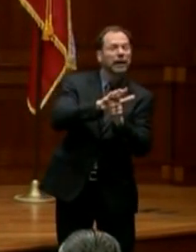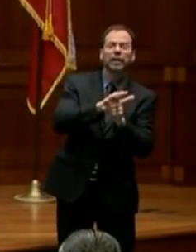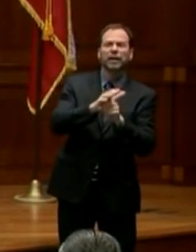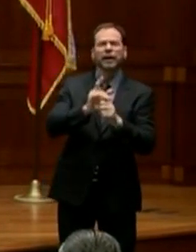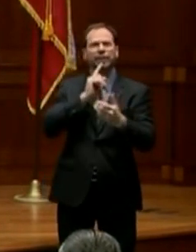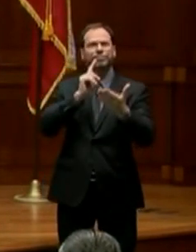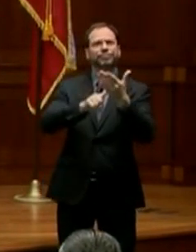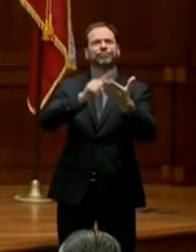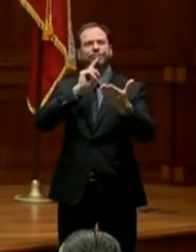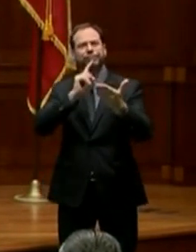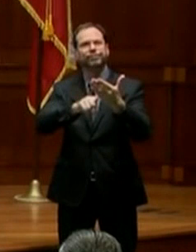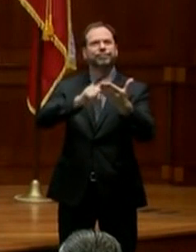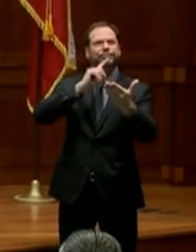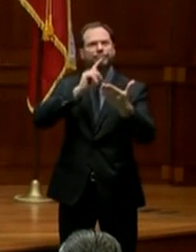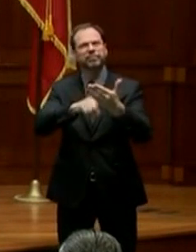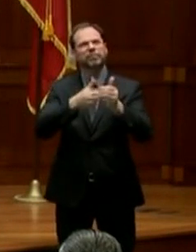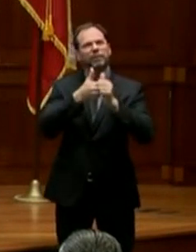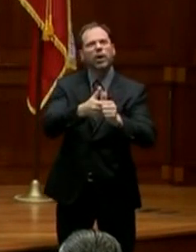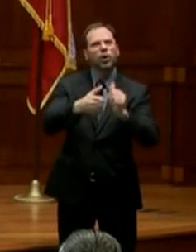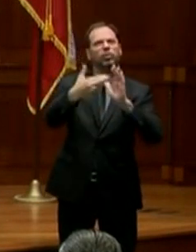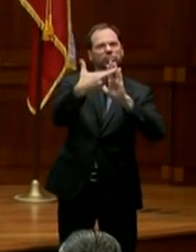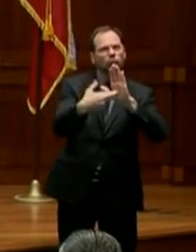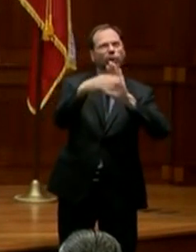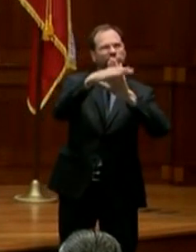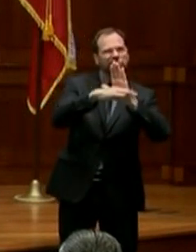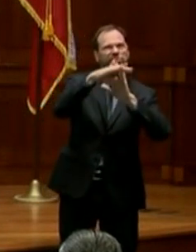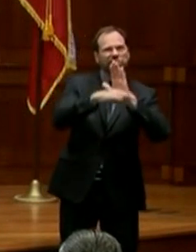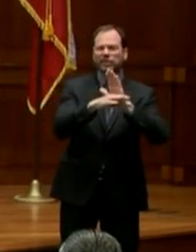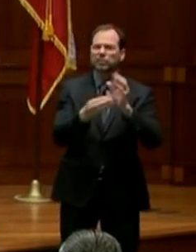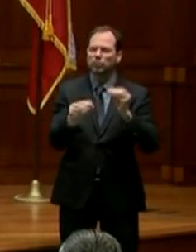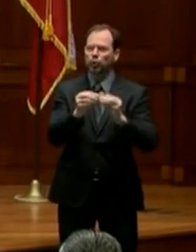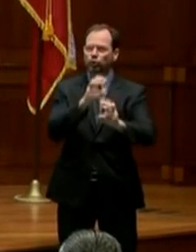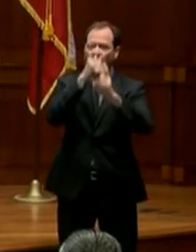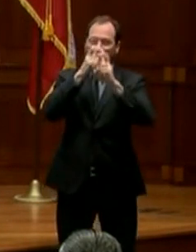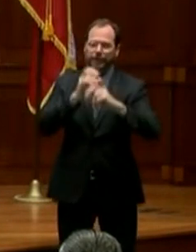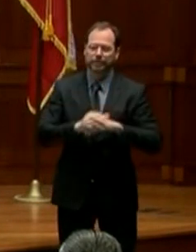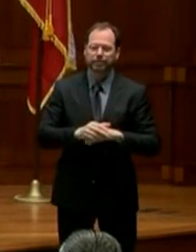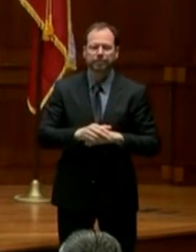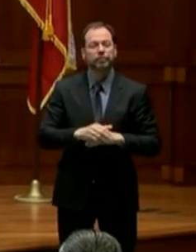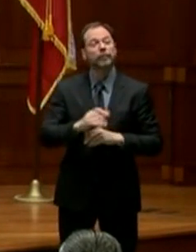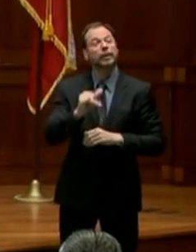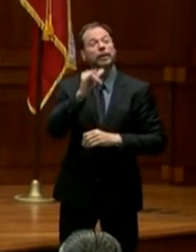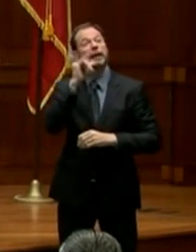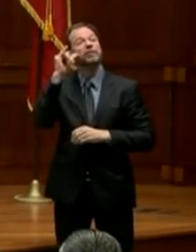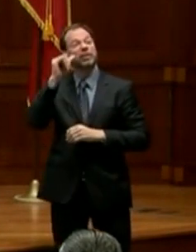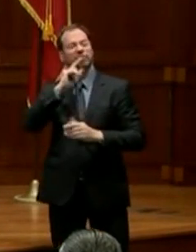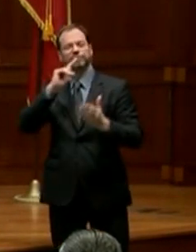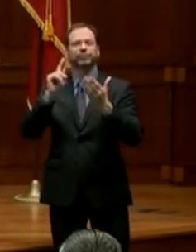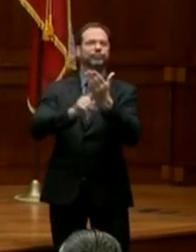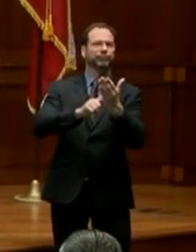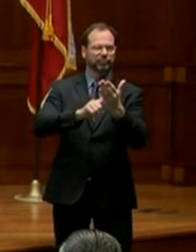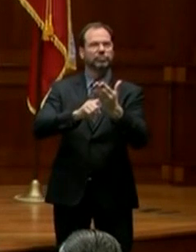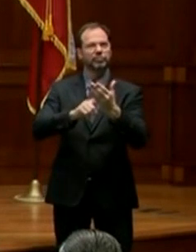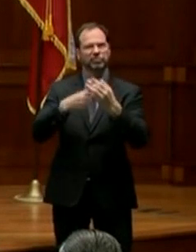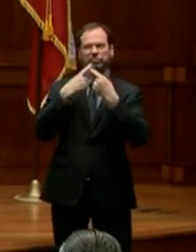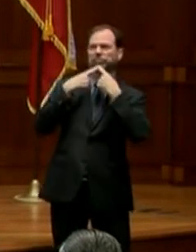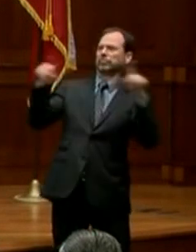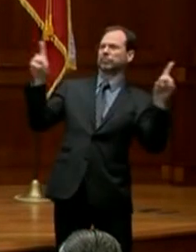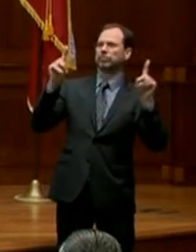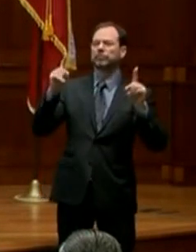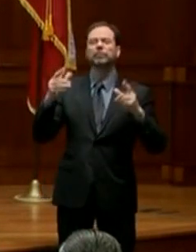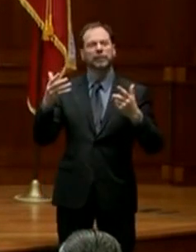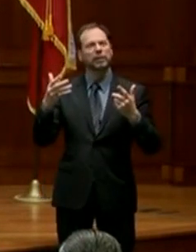issue executive orders that make that response even stronger. Yesterday, I issued an executive order to